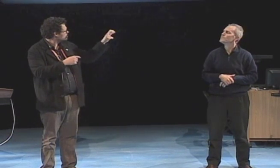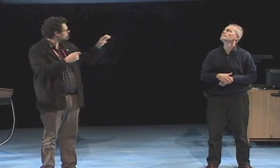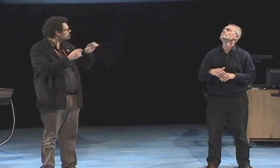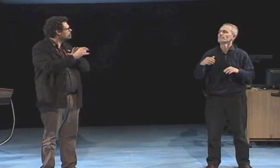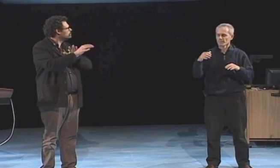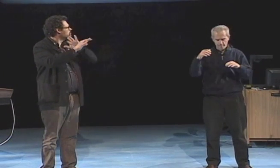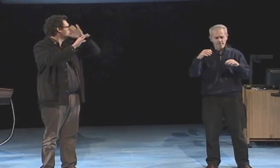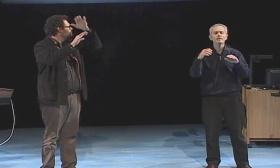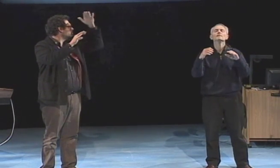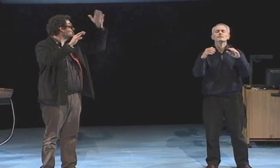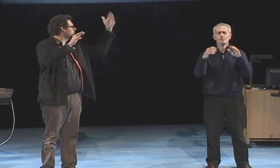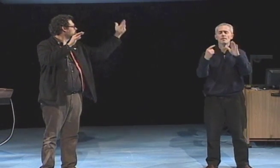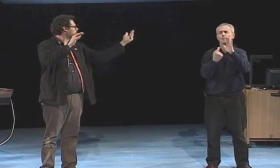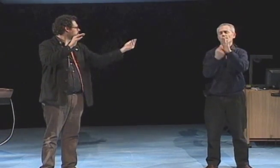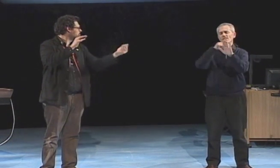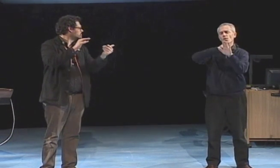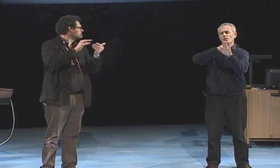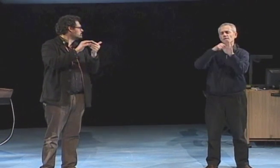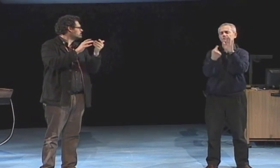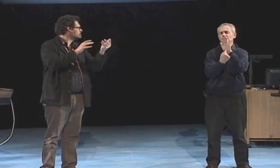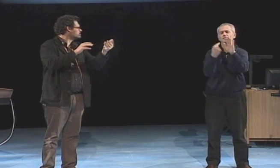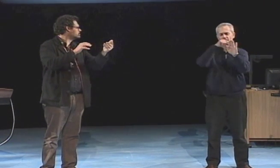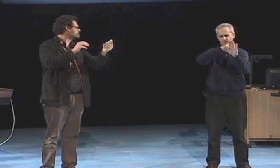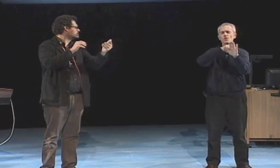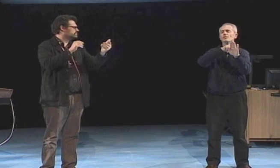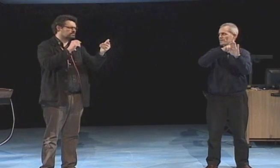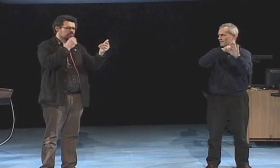It's like a metaphor for a key in a door.